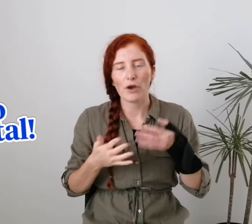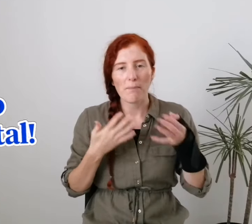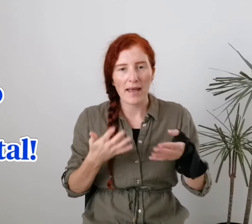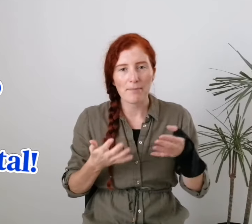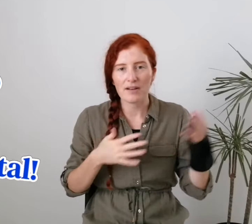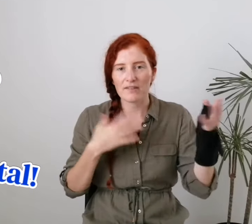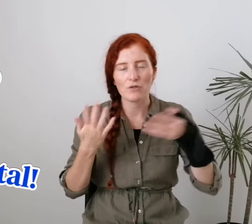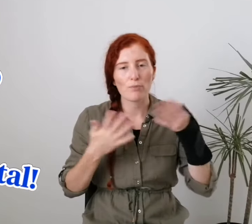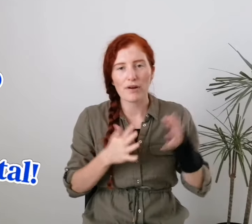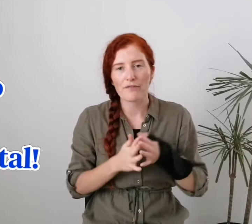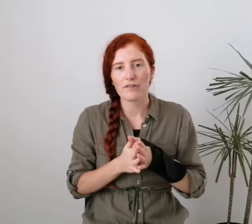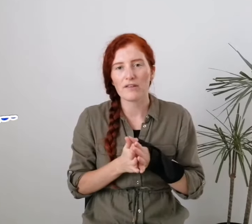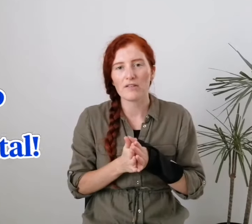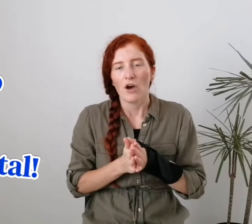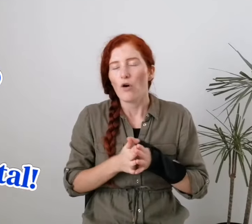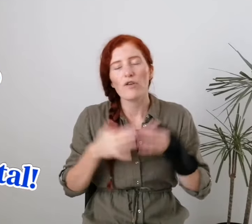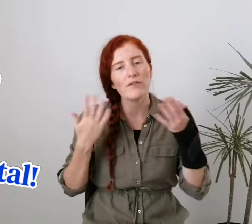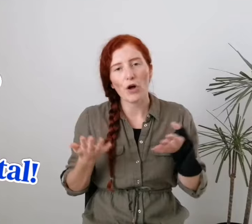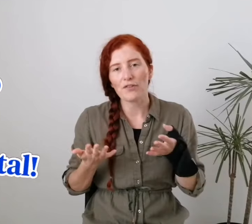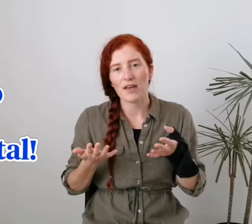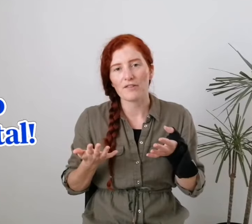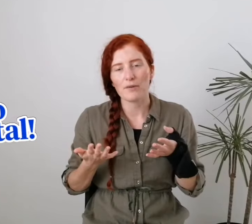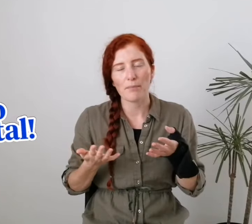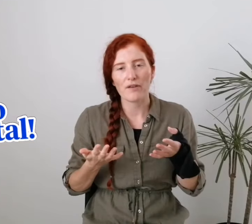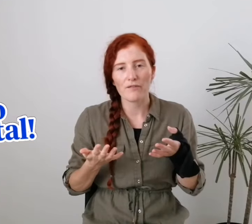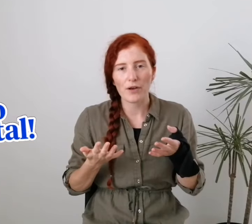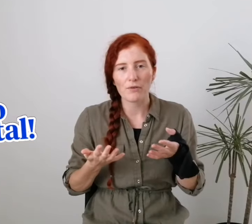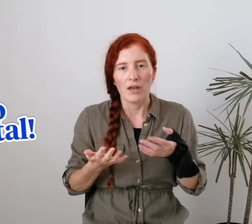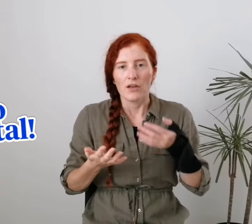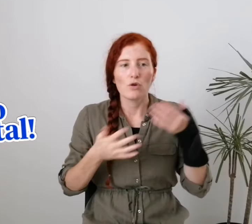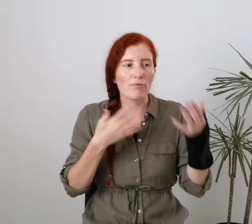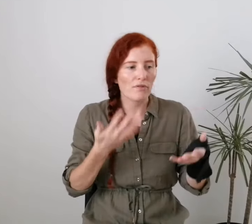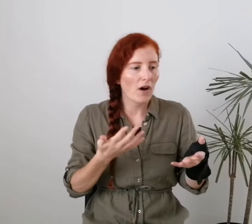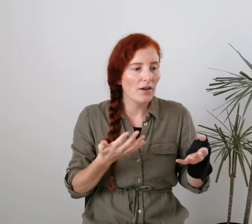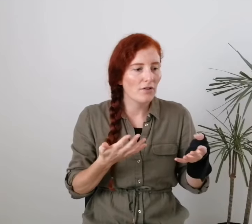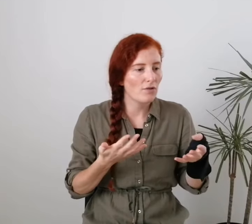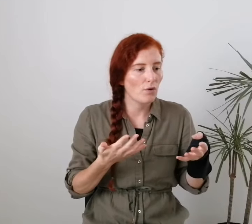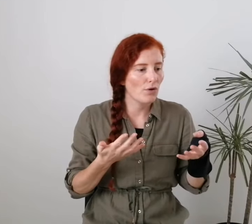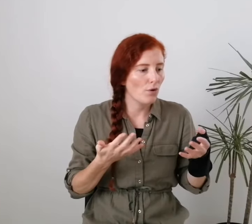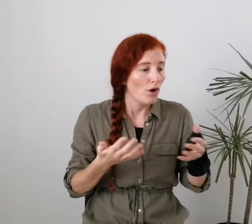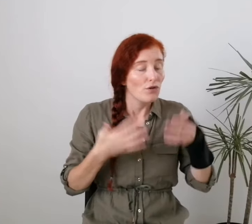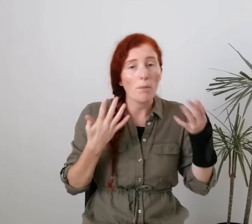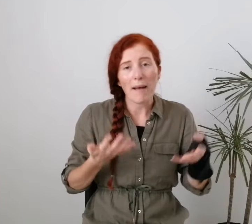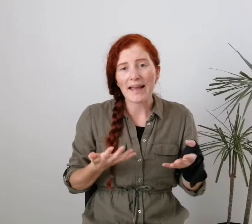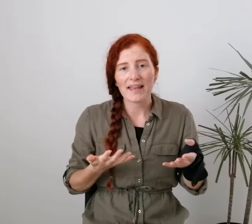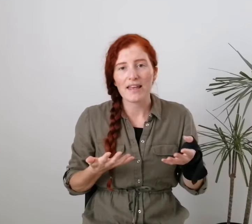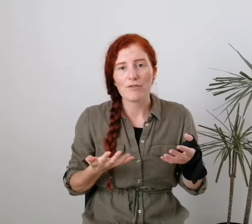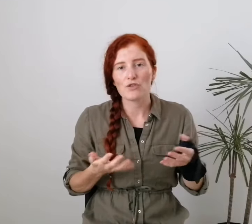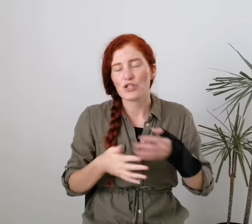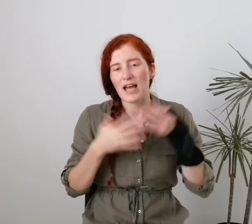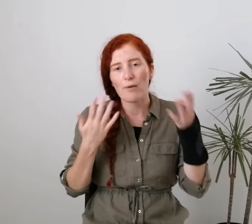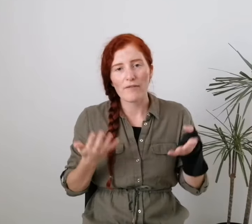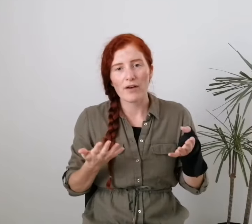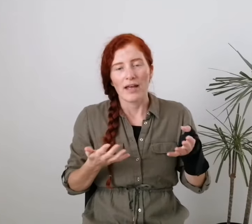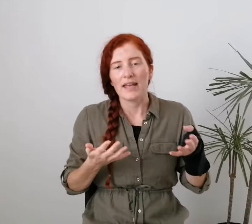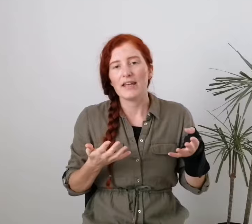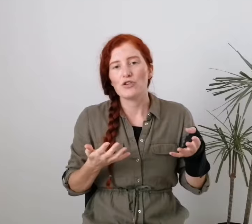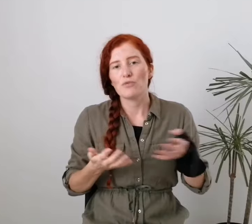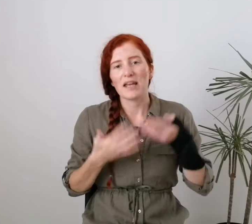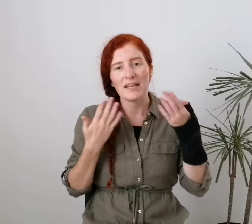go paperless in your preferences or even contact them by phone, your provider or your bank even. Just however it is, you may